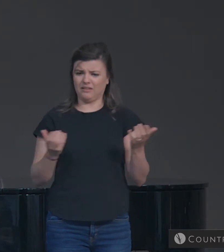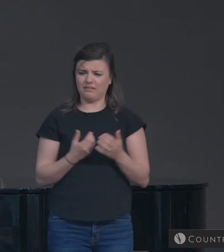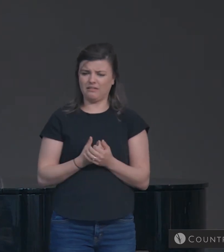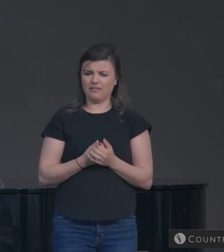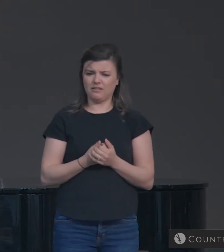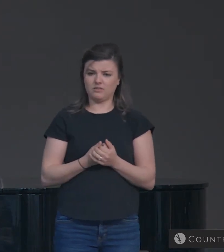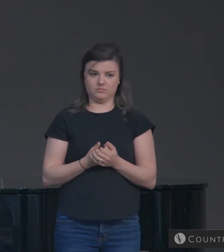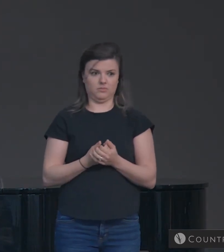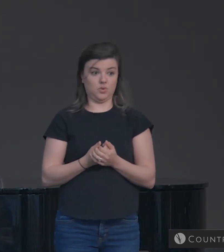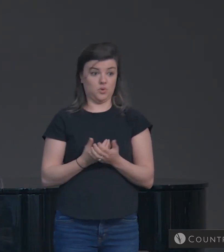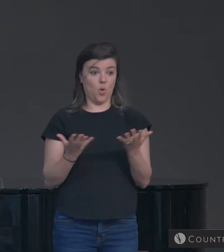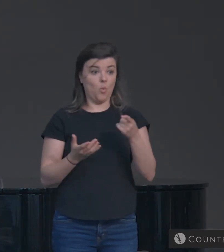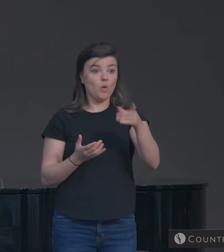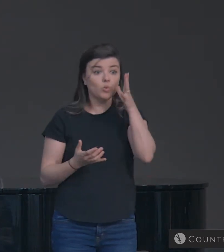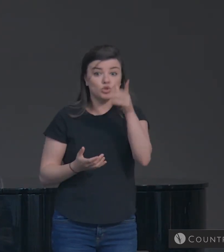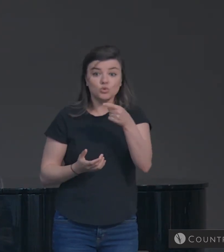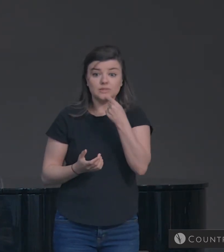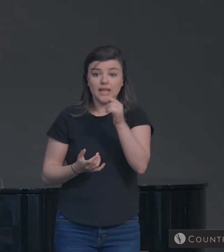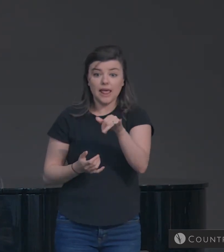What in the world would you say to that?